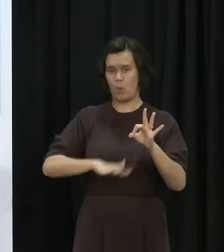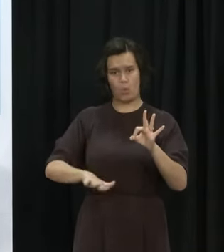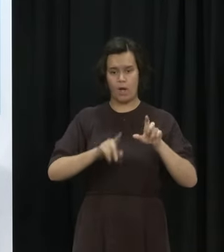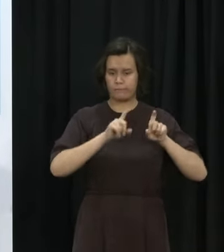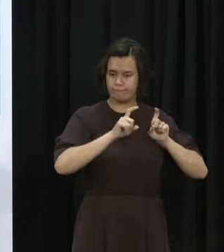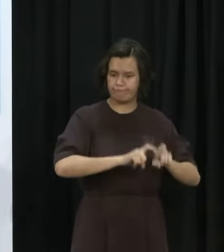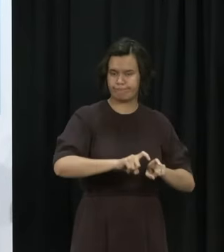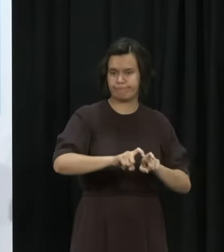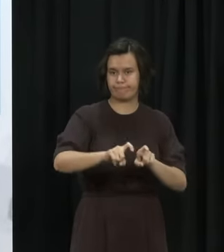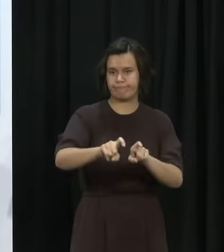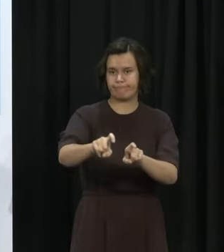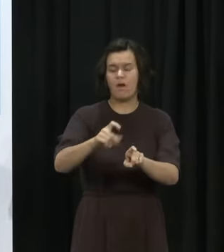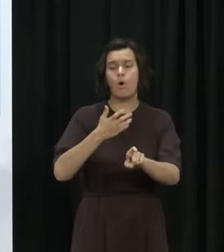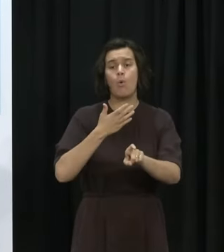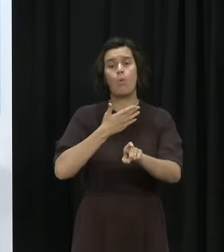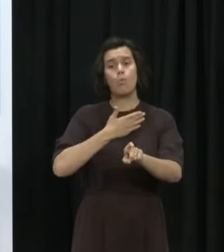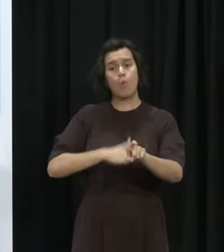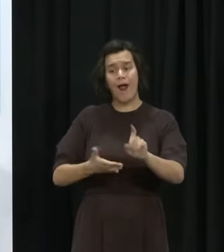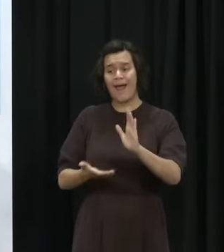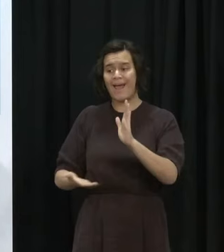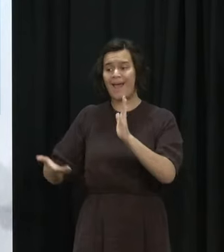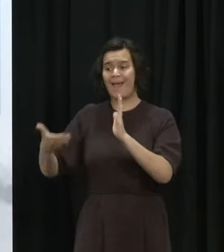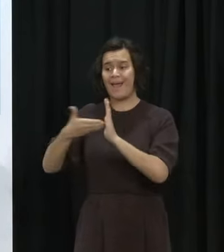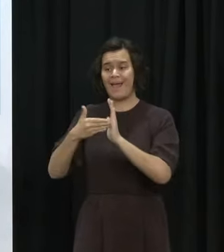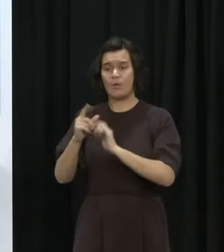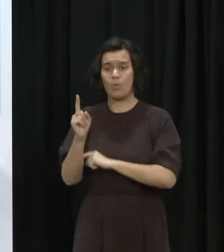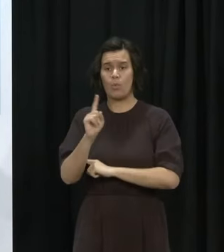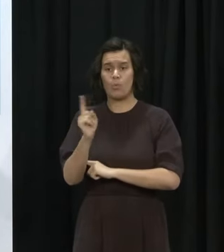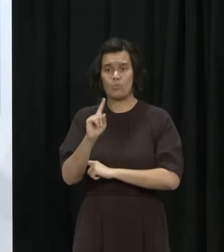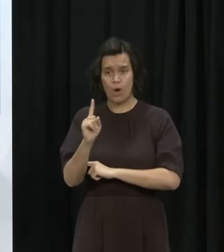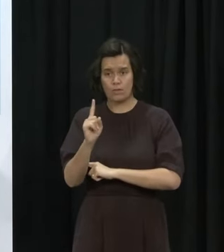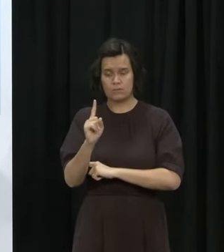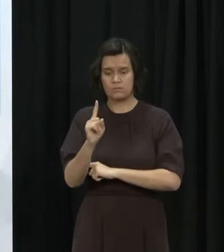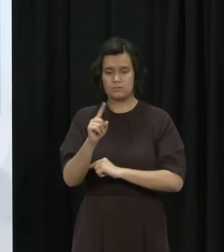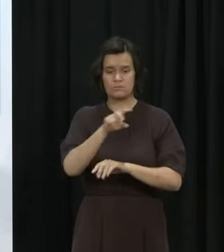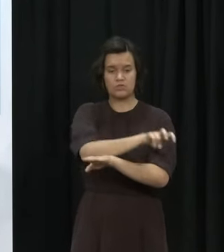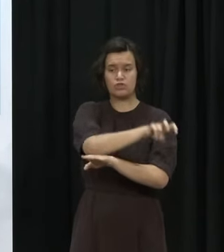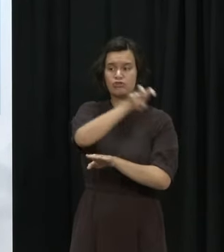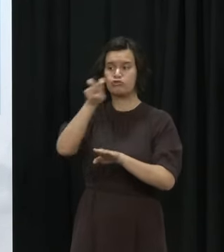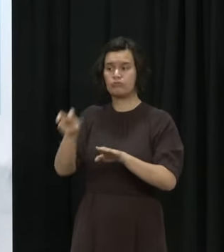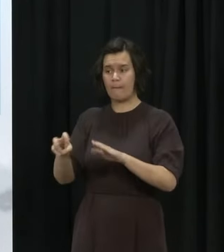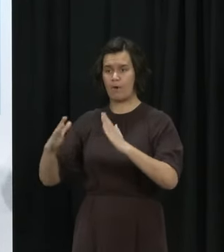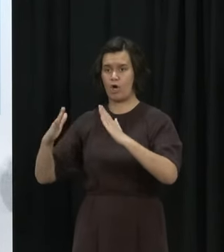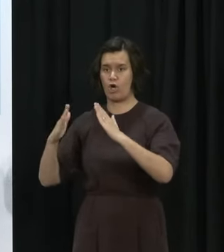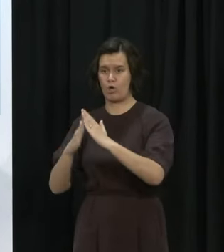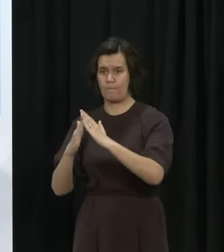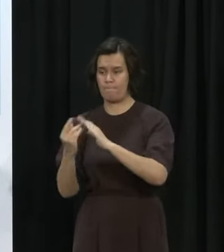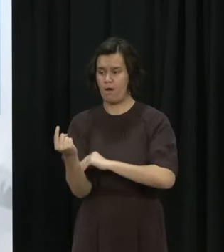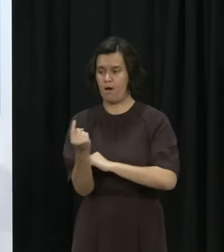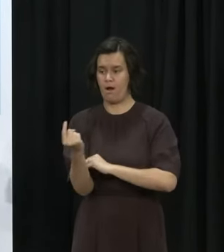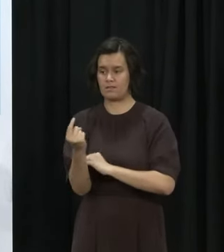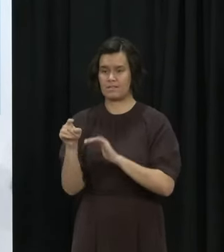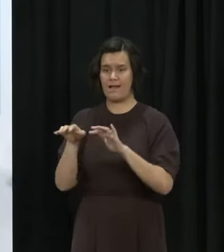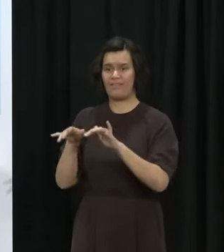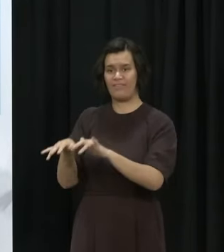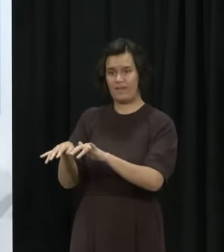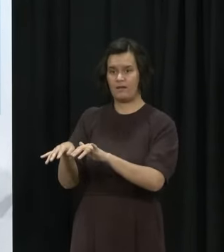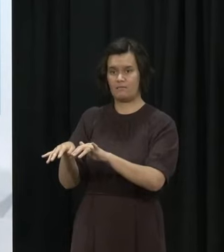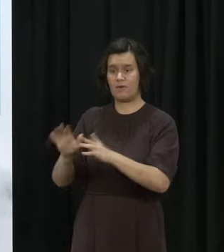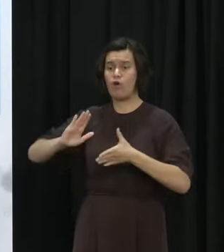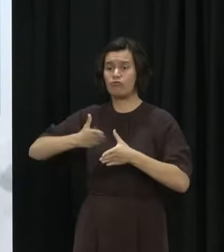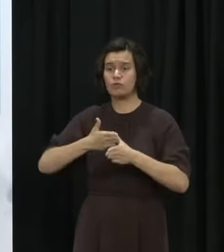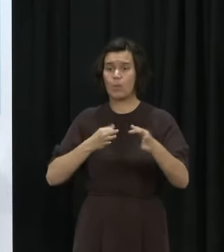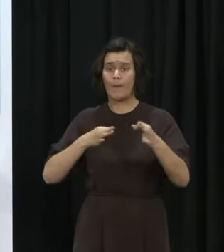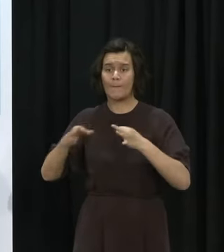for people coming into the country now that's been delayed by about six weeks from the middle of January to the end of February but that is still what we're planning towards